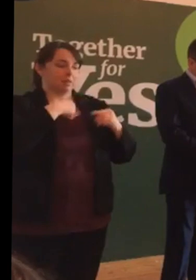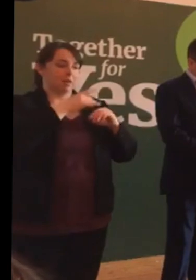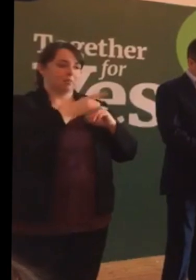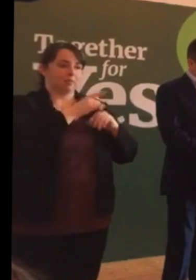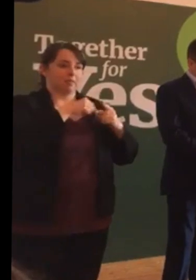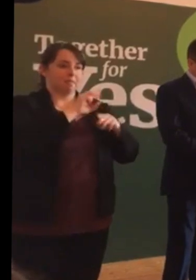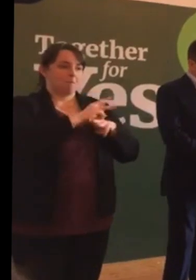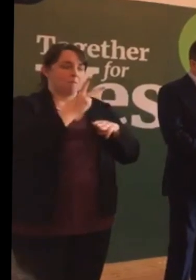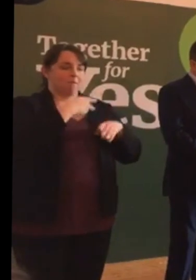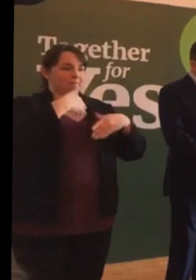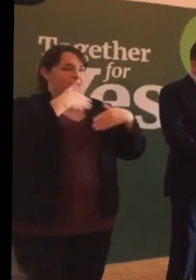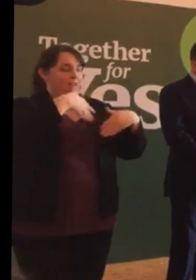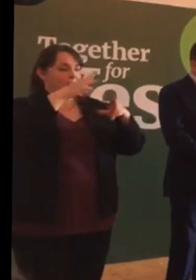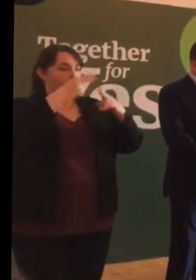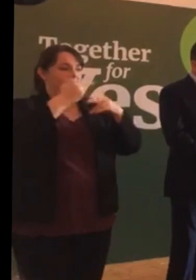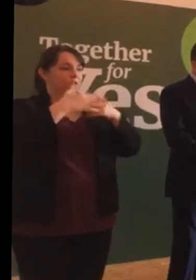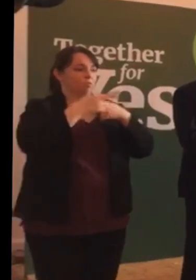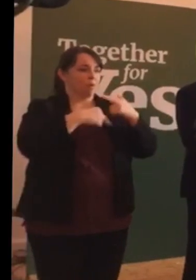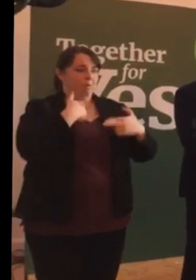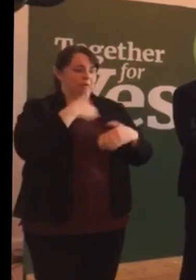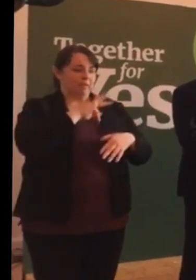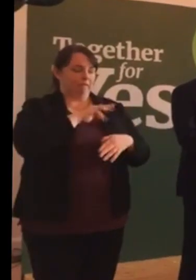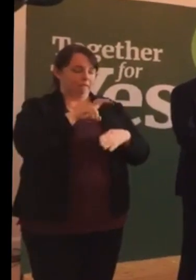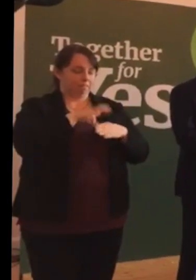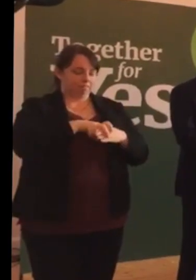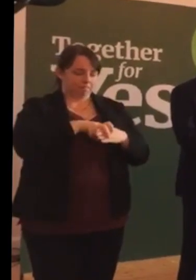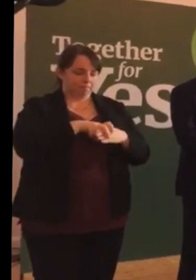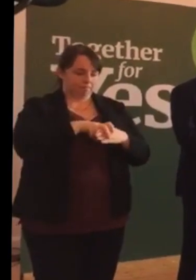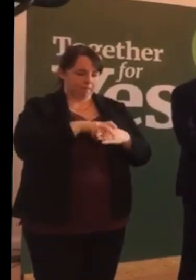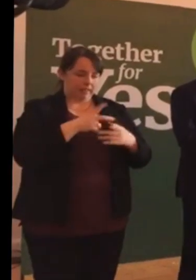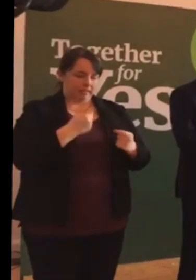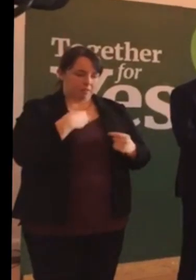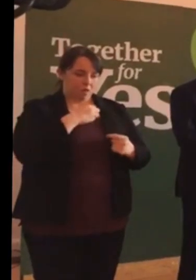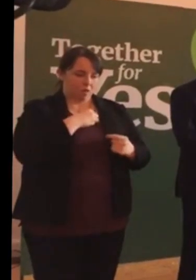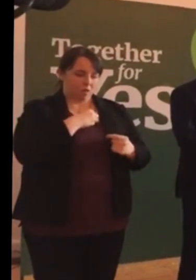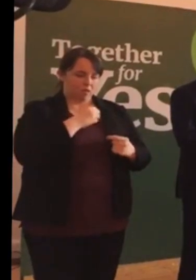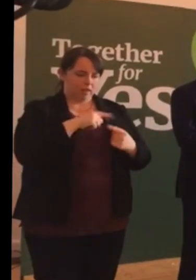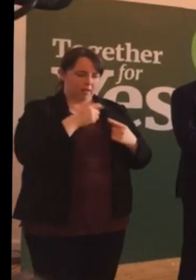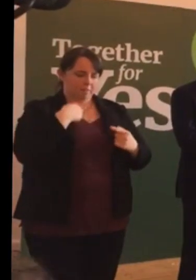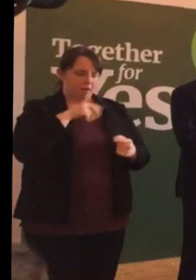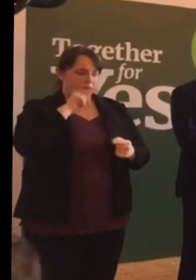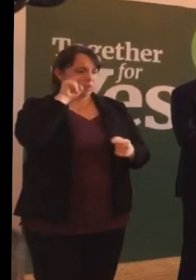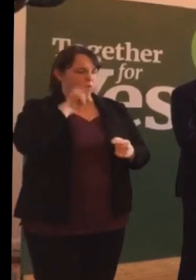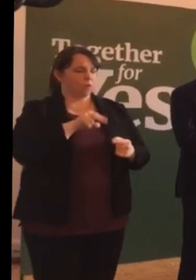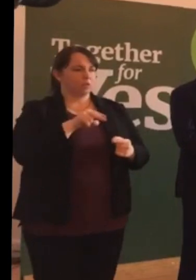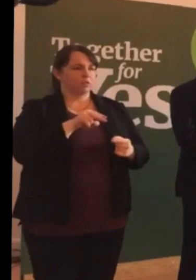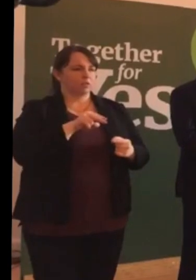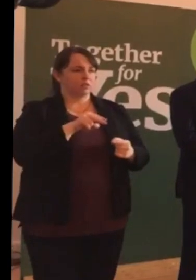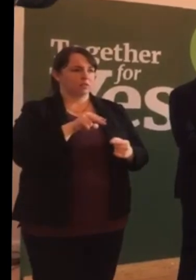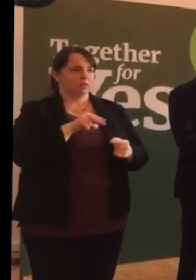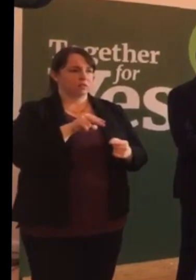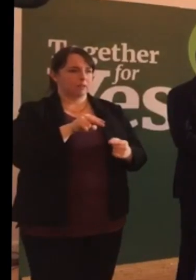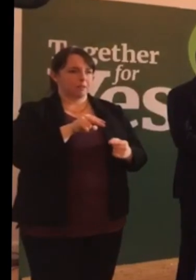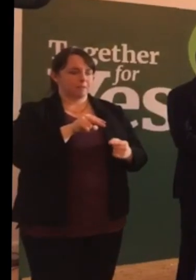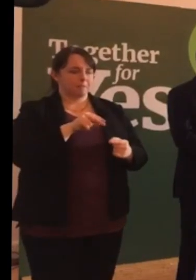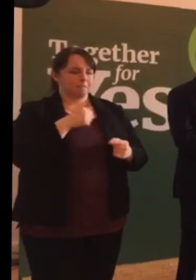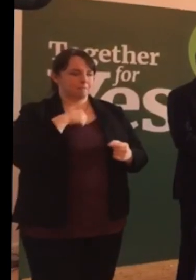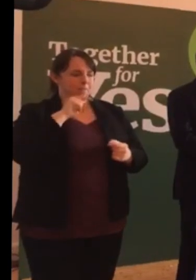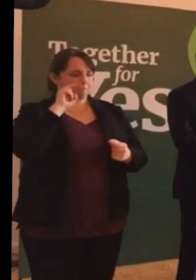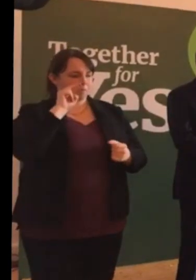so I was sitting on my own and I just couldn't help notice that this compounded